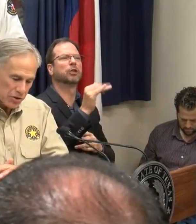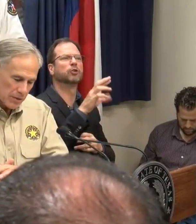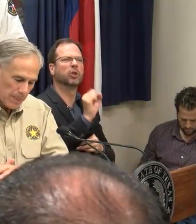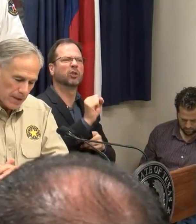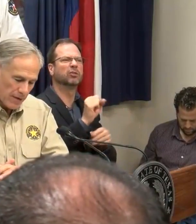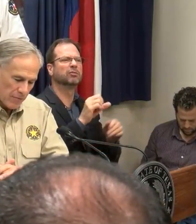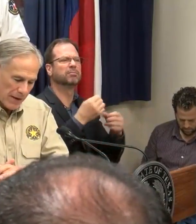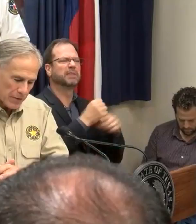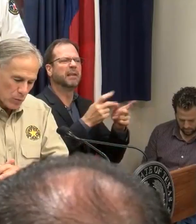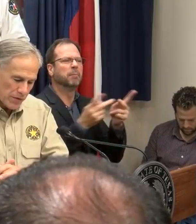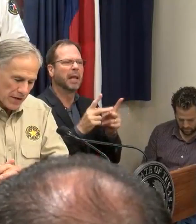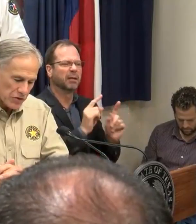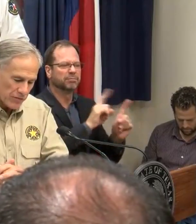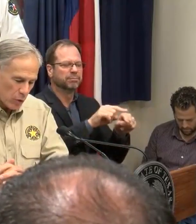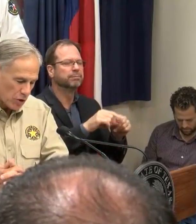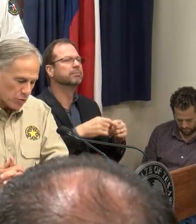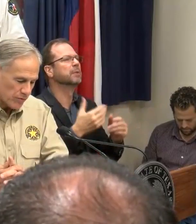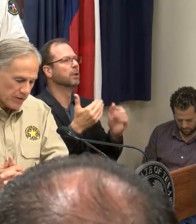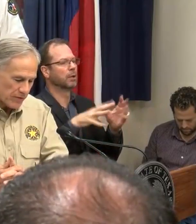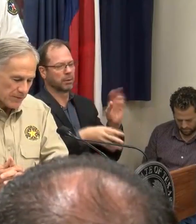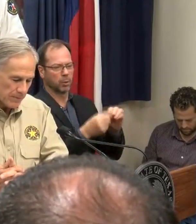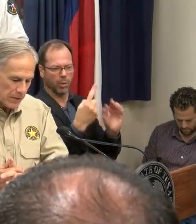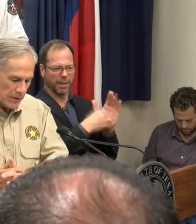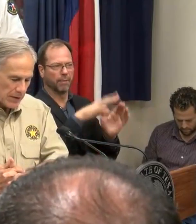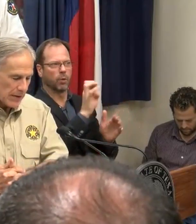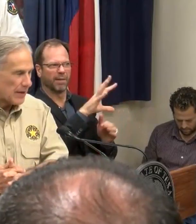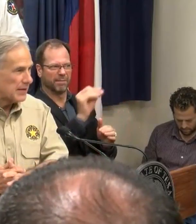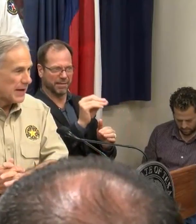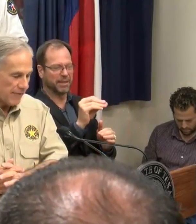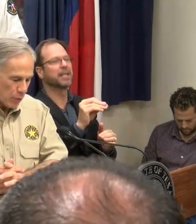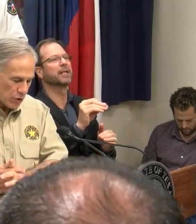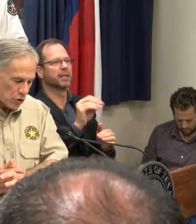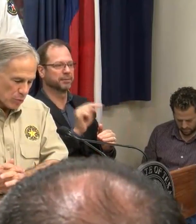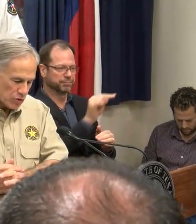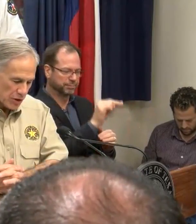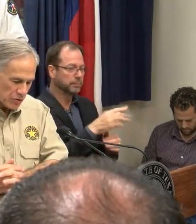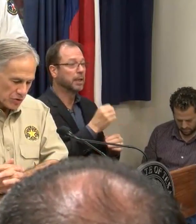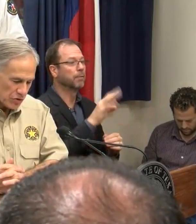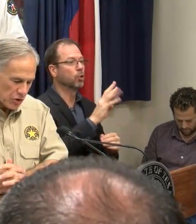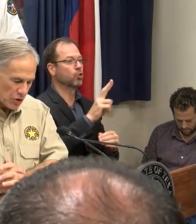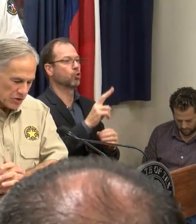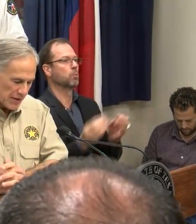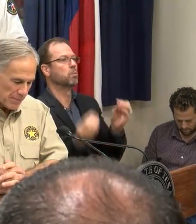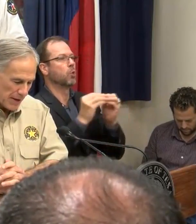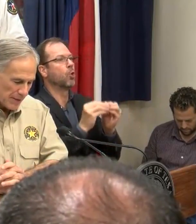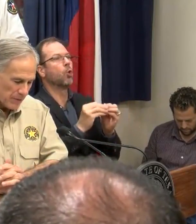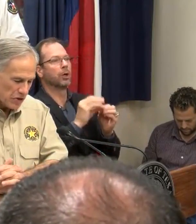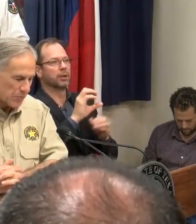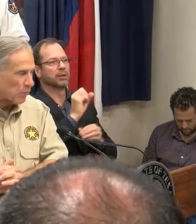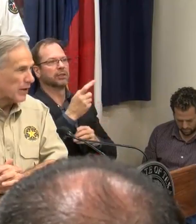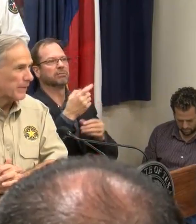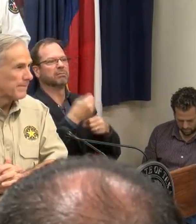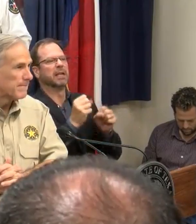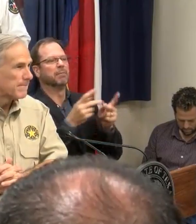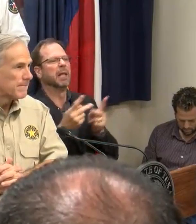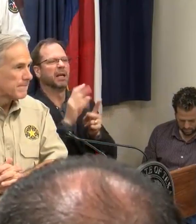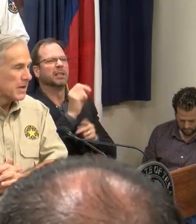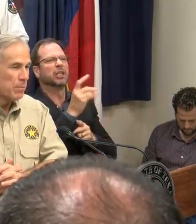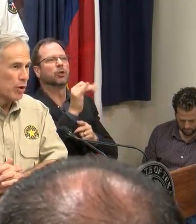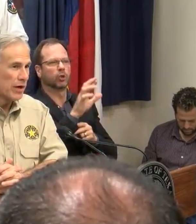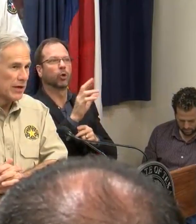population of about 1,450, and they have 42 more shelters on standby to be ready.